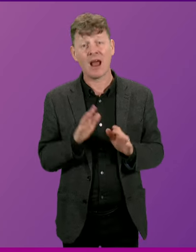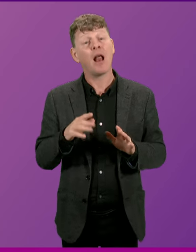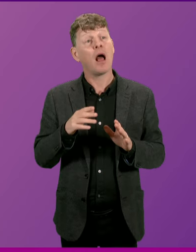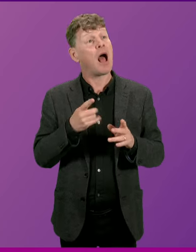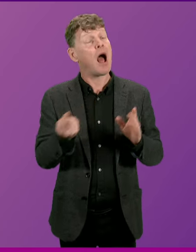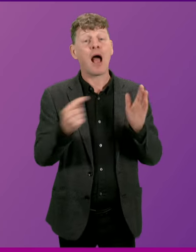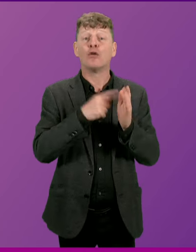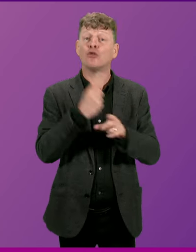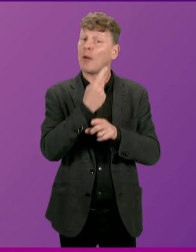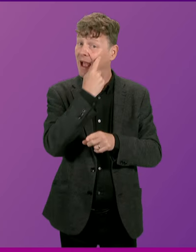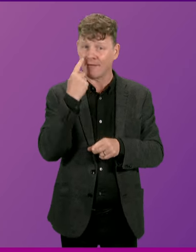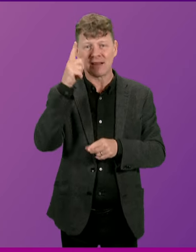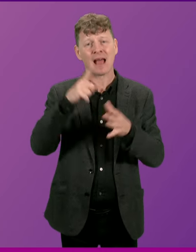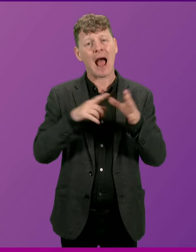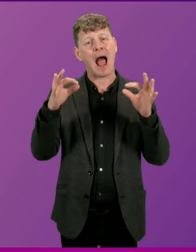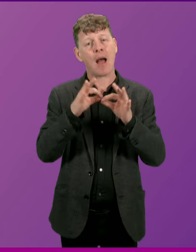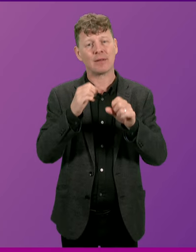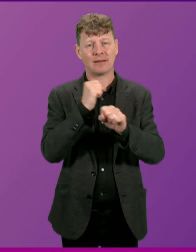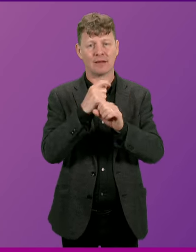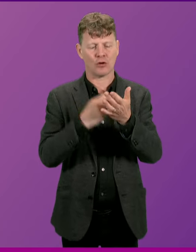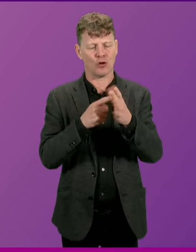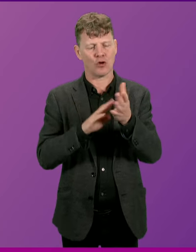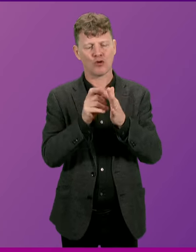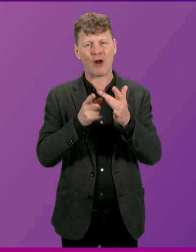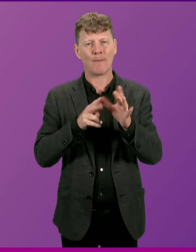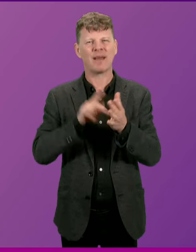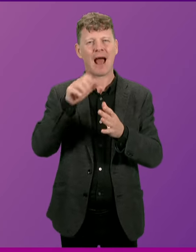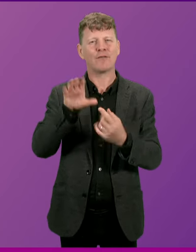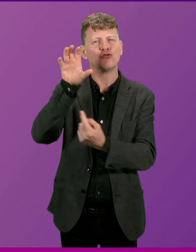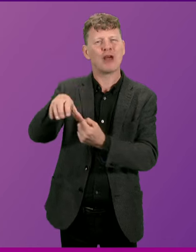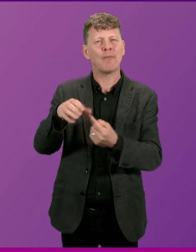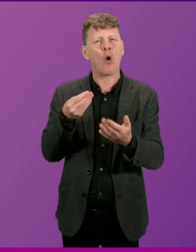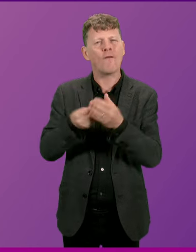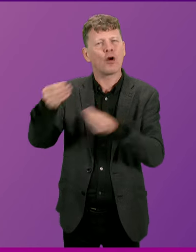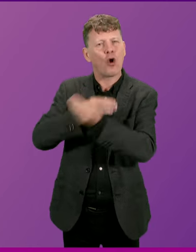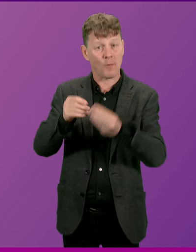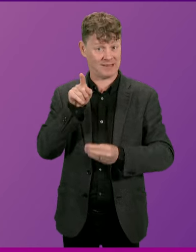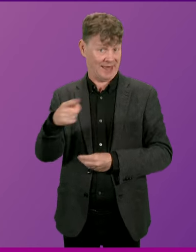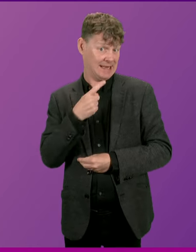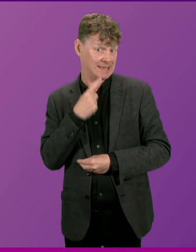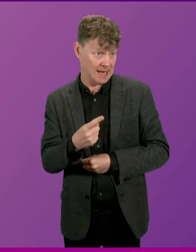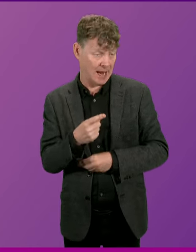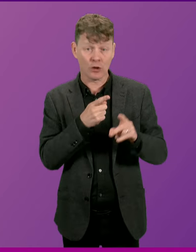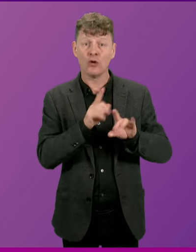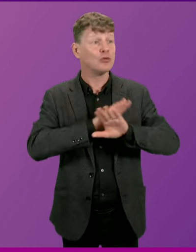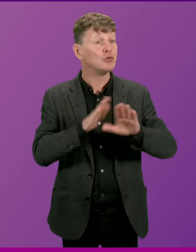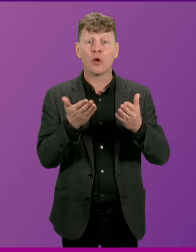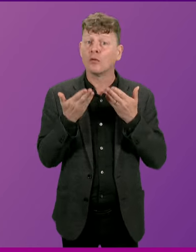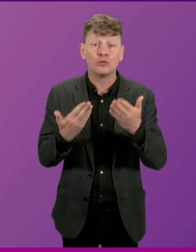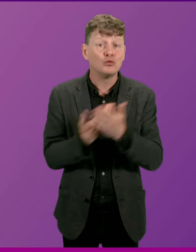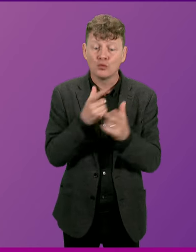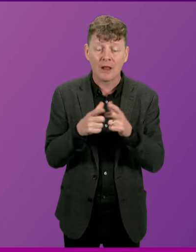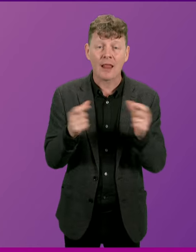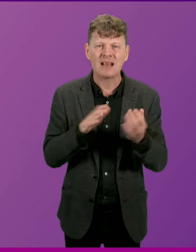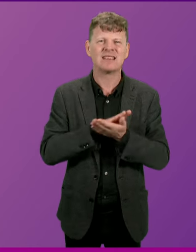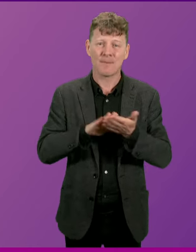I go back again to the Aberdeen and Grampian Chamber of Commerce. They said in a report that the position to not grant new oil and gas licences would